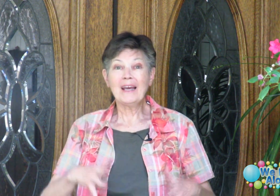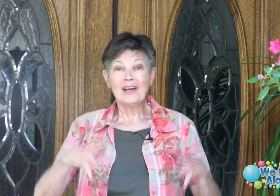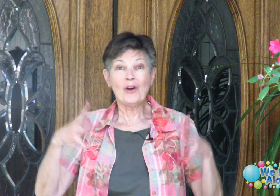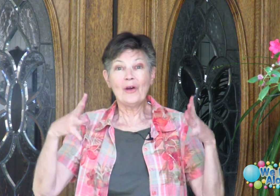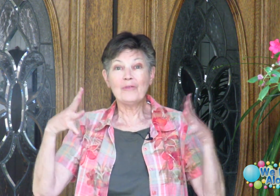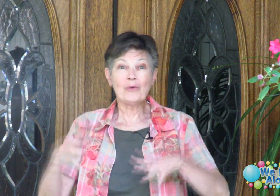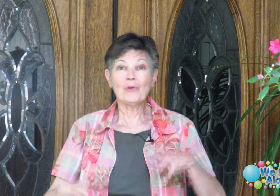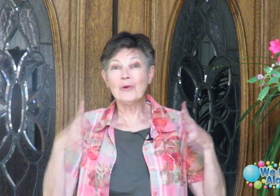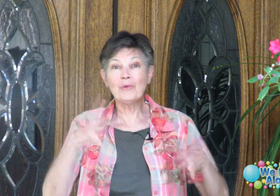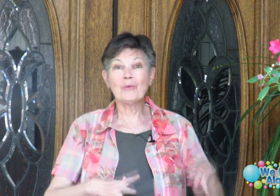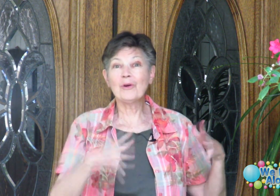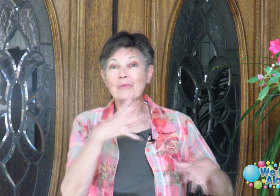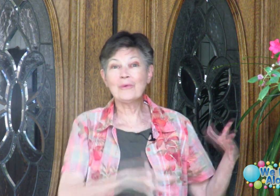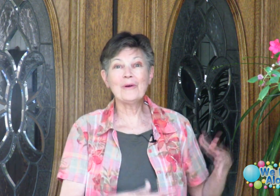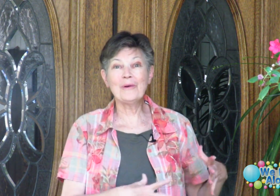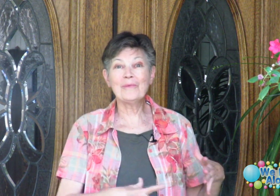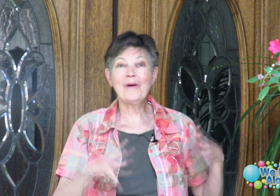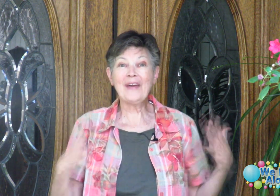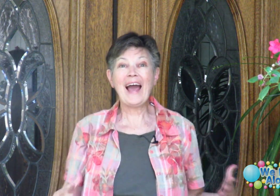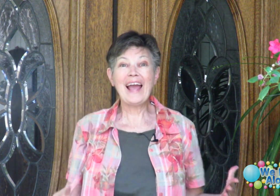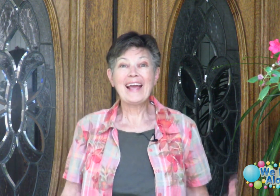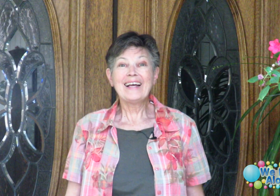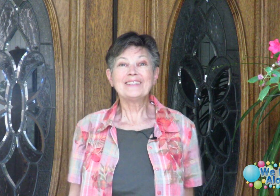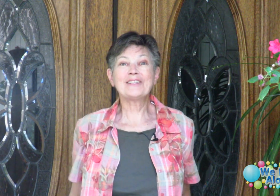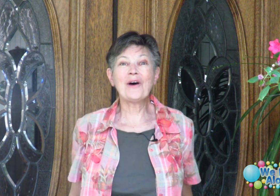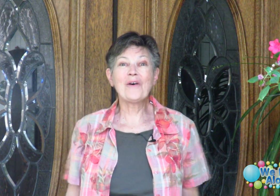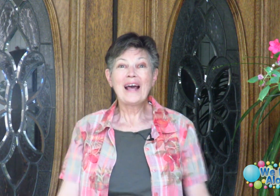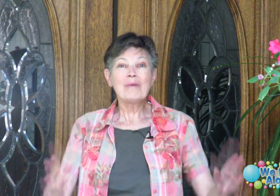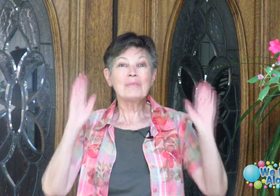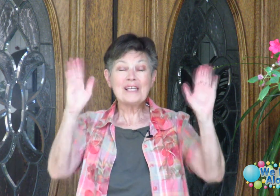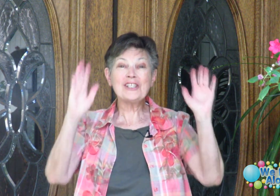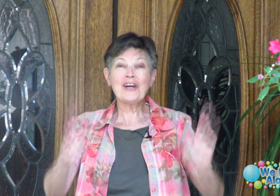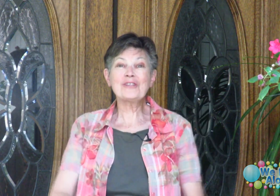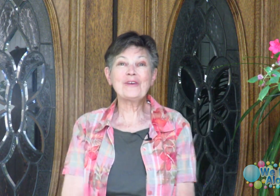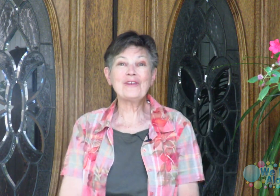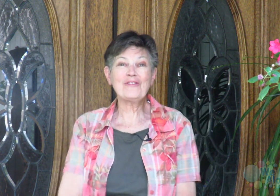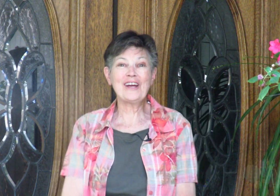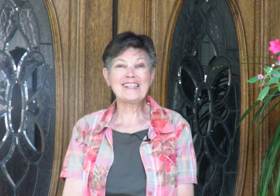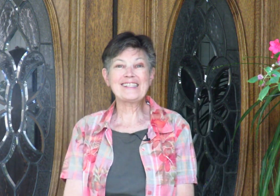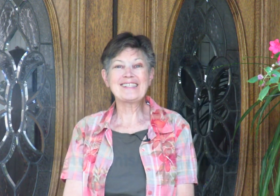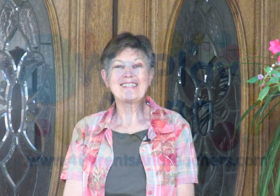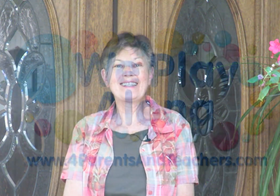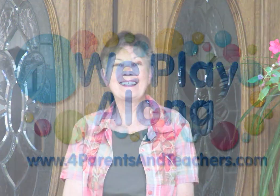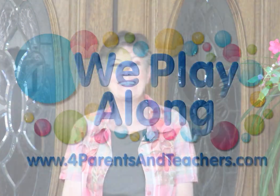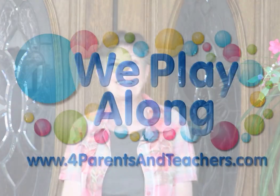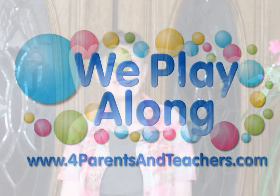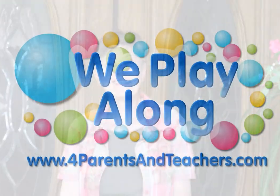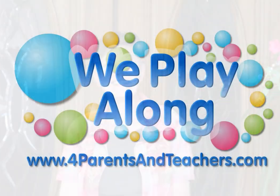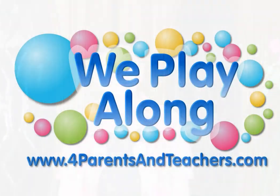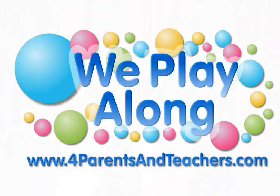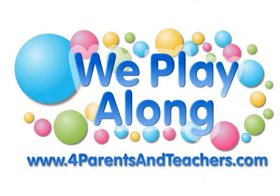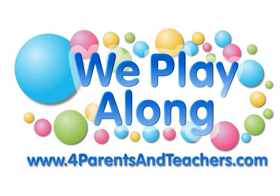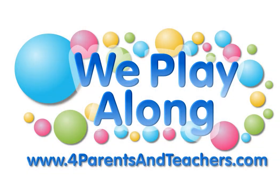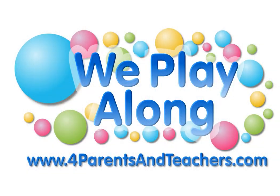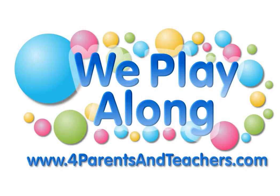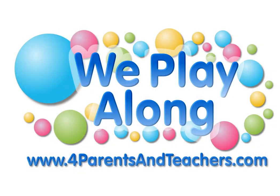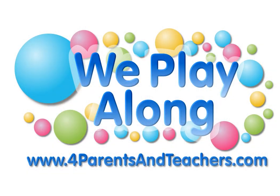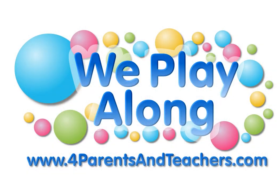going from room to room to room. Okay? So please share us with your friends. Play, play, play along. Come on and